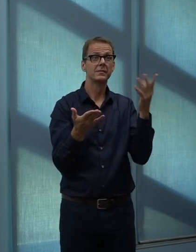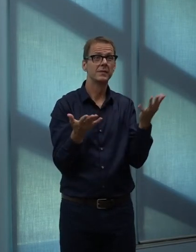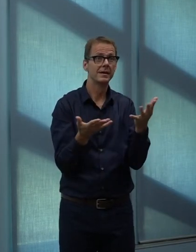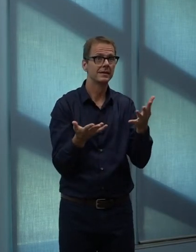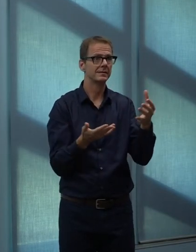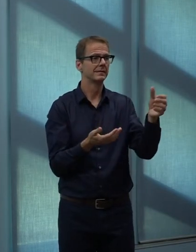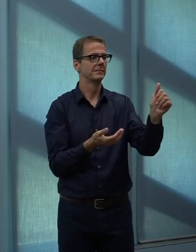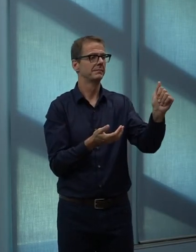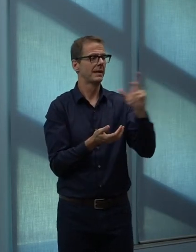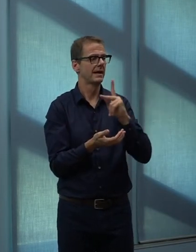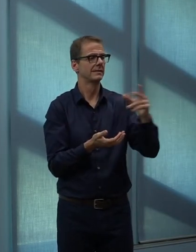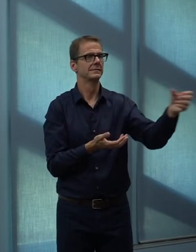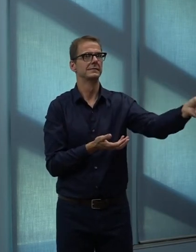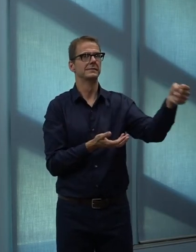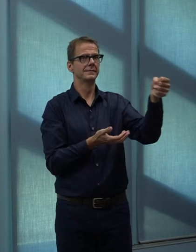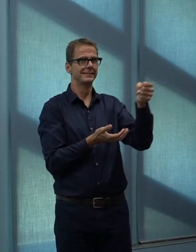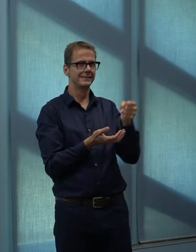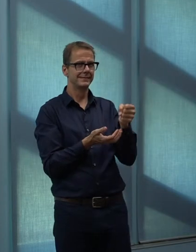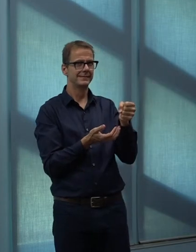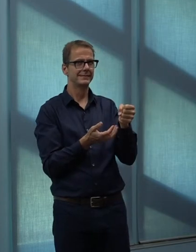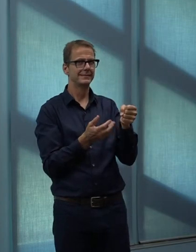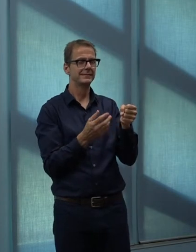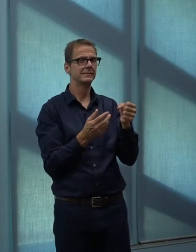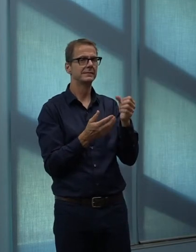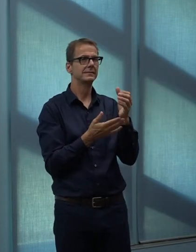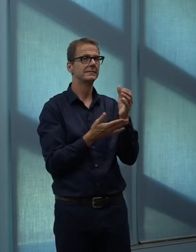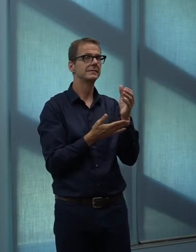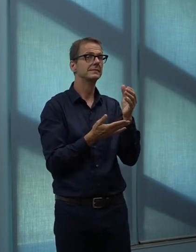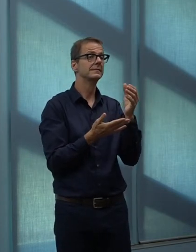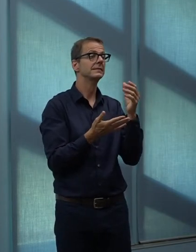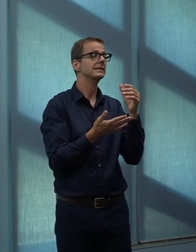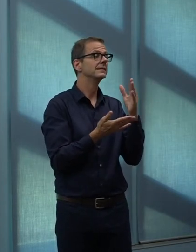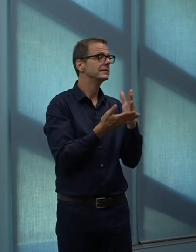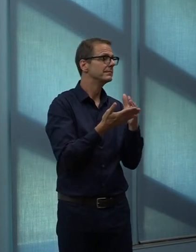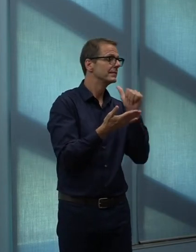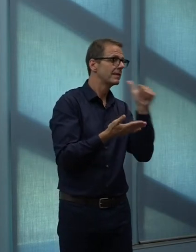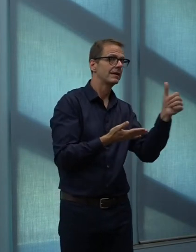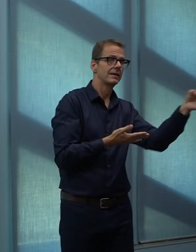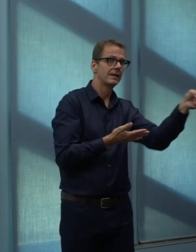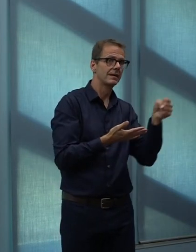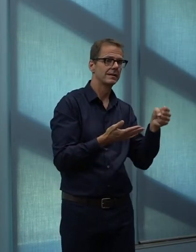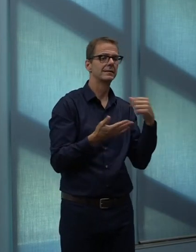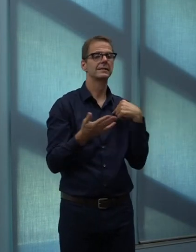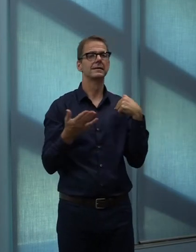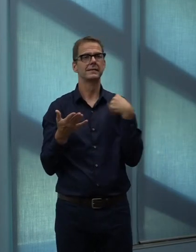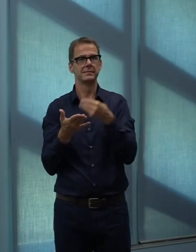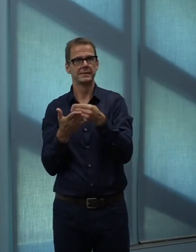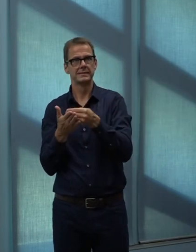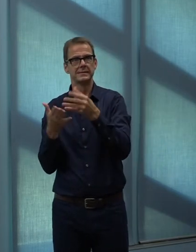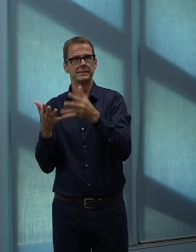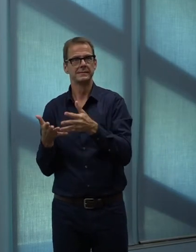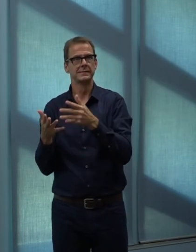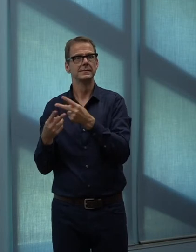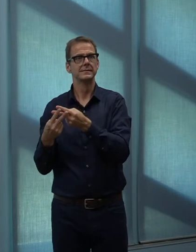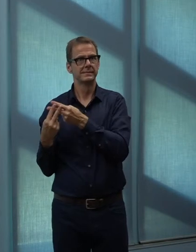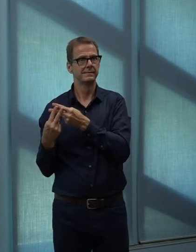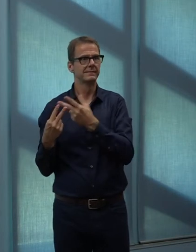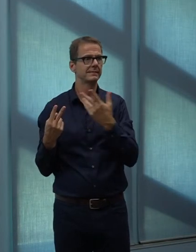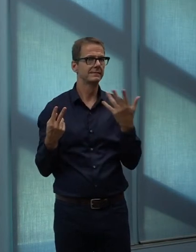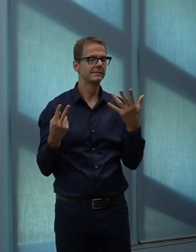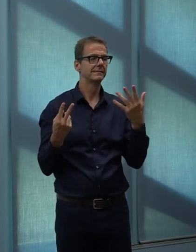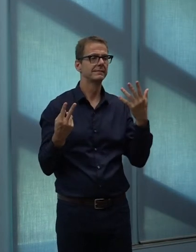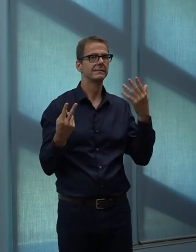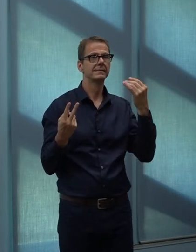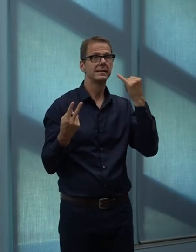didn't expend all of the money that we had identified. So now we have opportunity to recall staff, because we purposely had not been